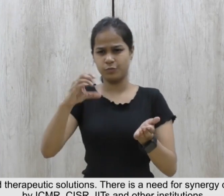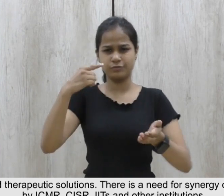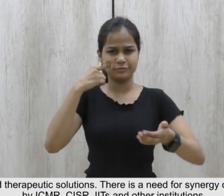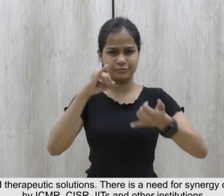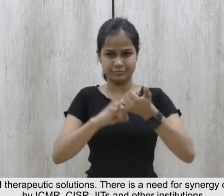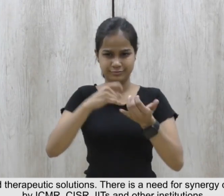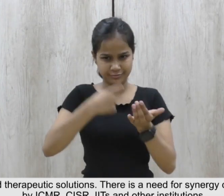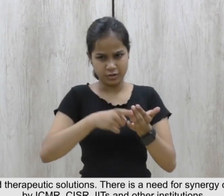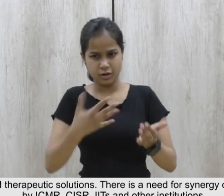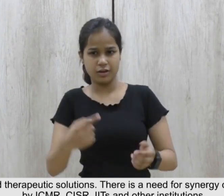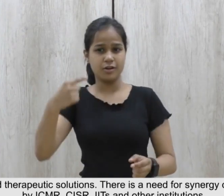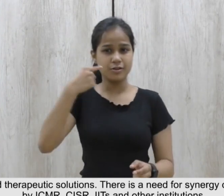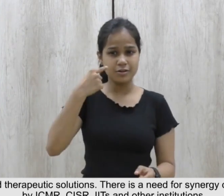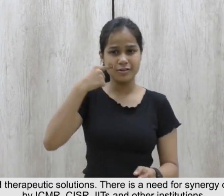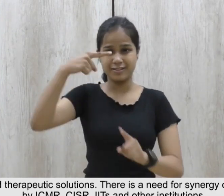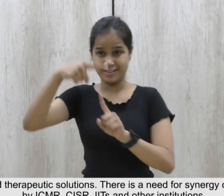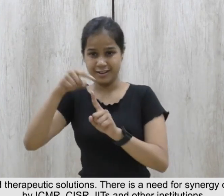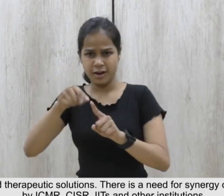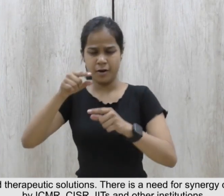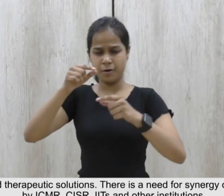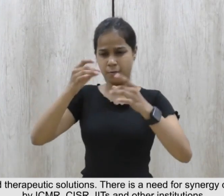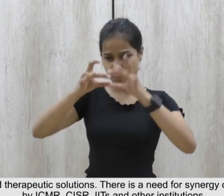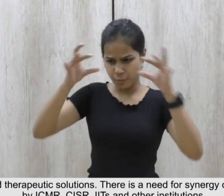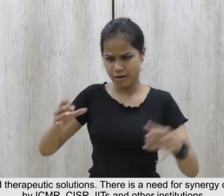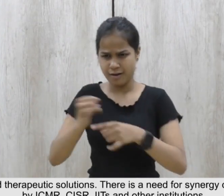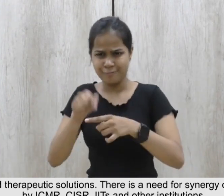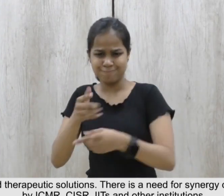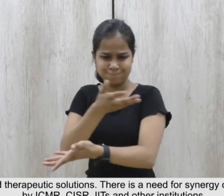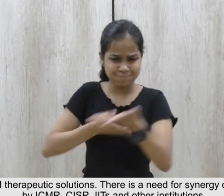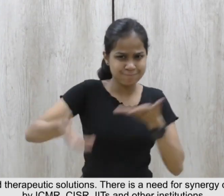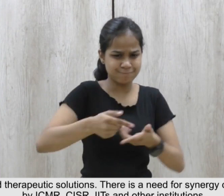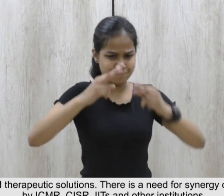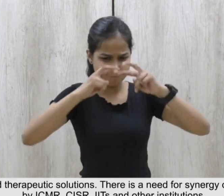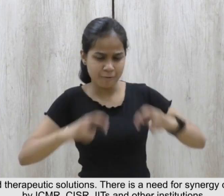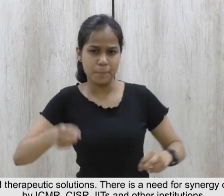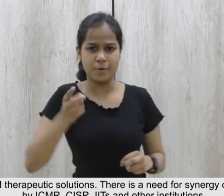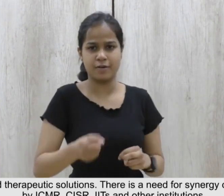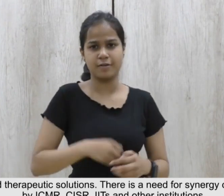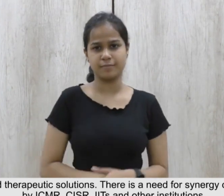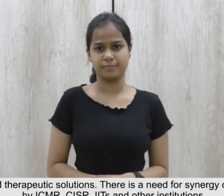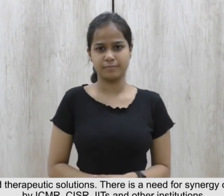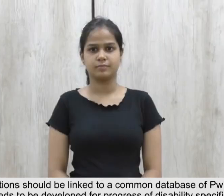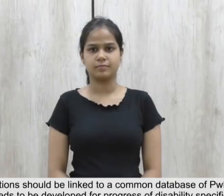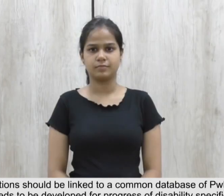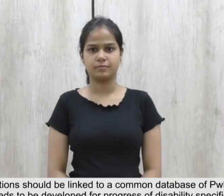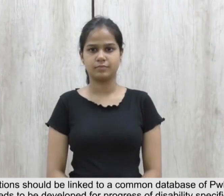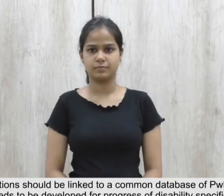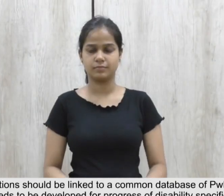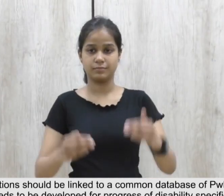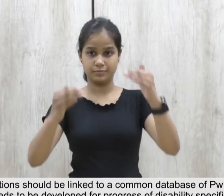by ICMR, CISR, IITs and other institutions. All health care institutions should